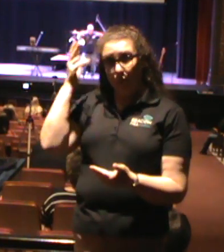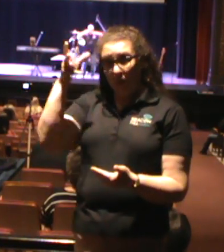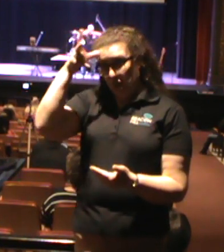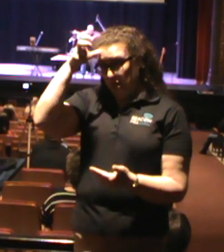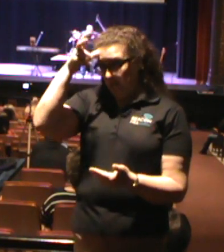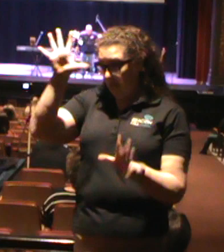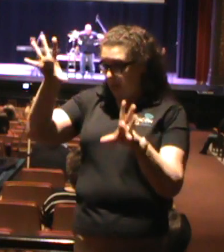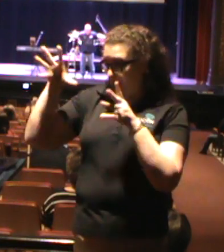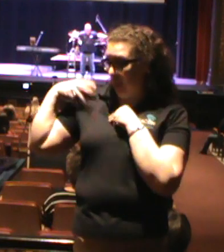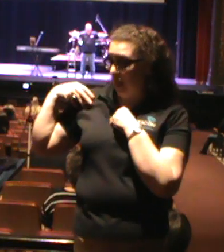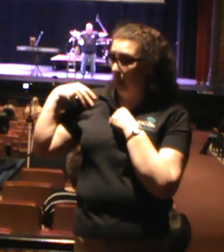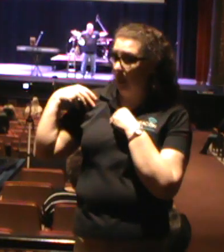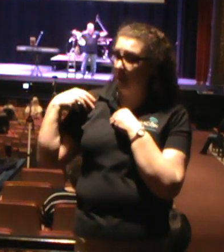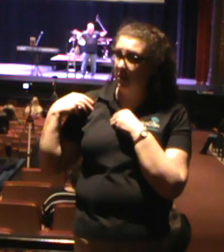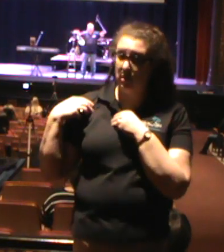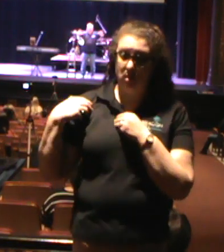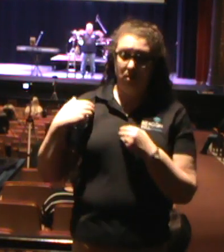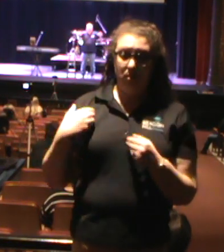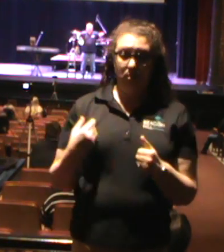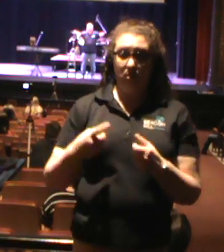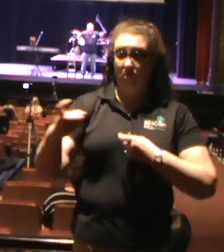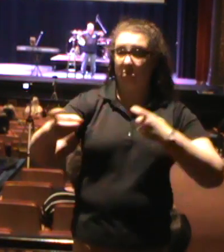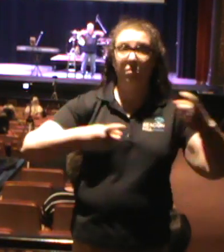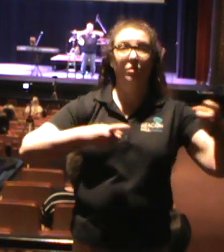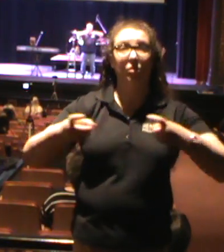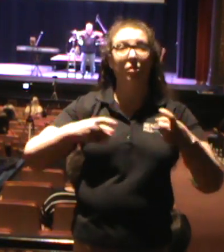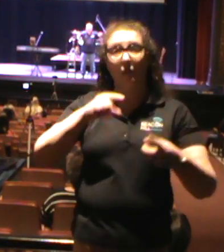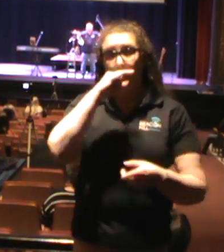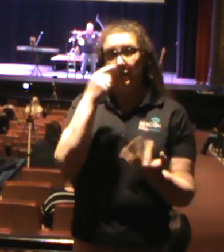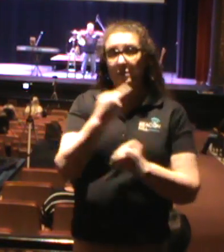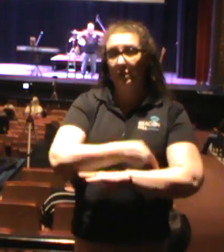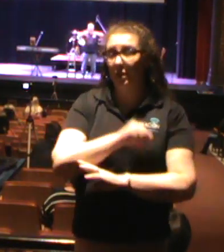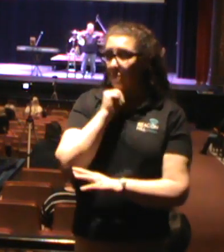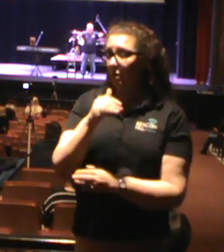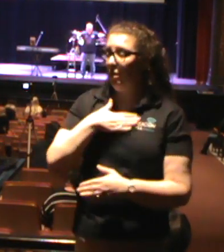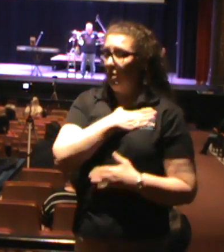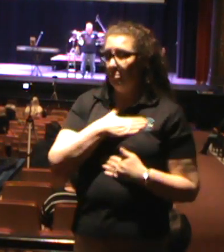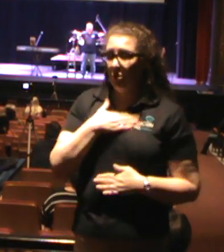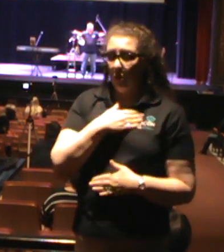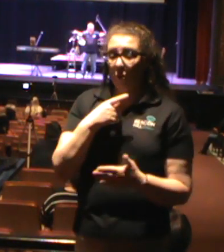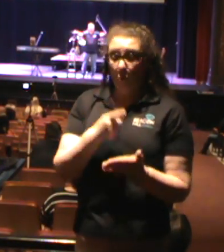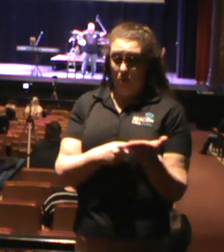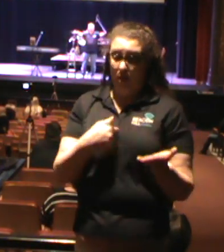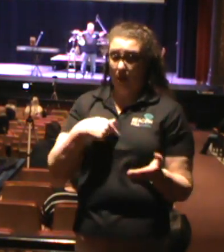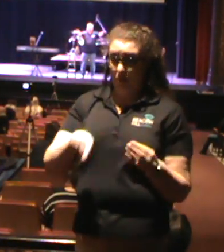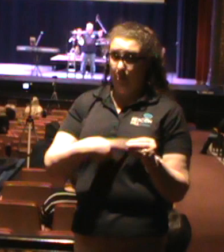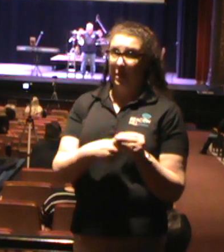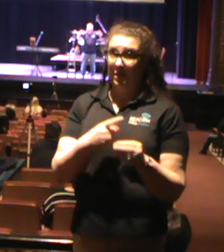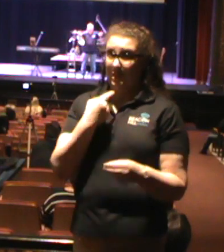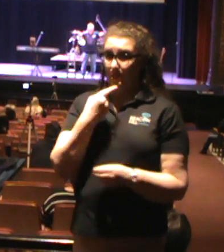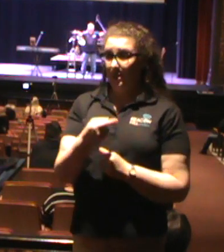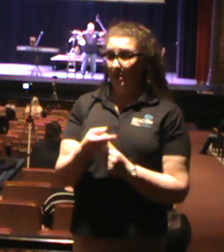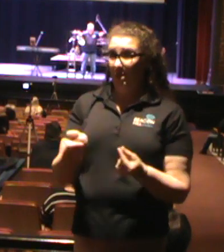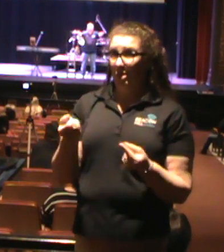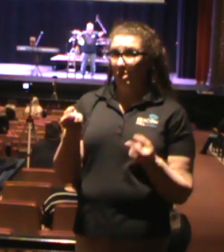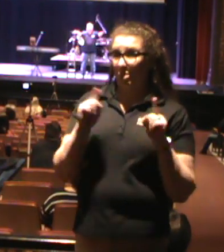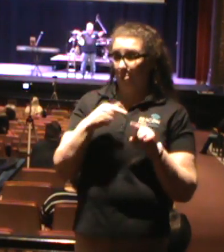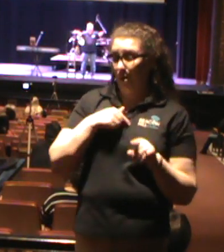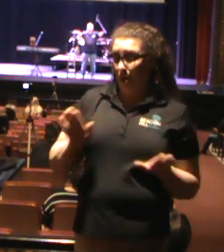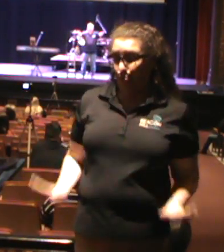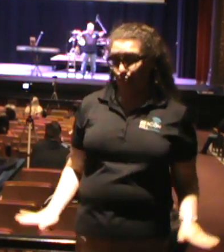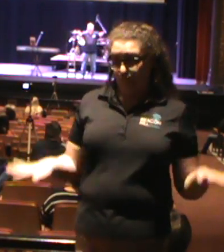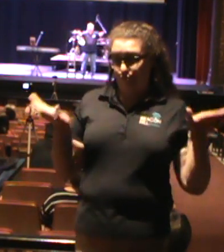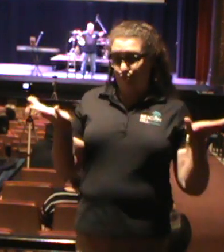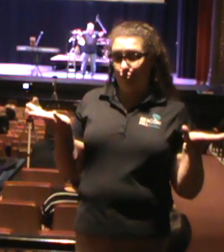massive playground. Kids today will not appreciate what I'm about to say. But where I grew up in Colonial